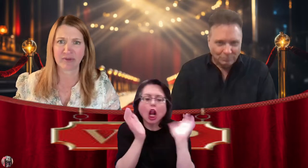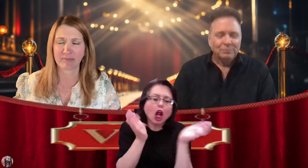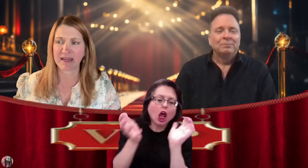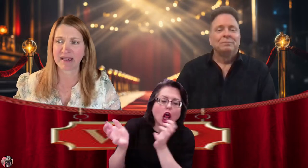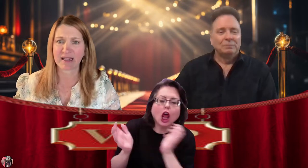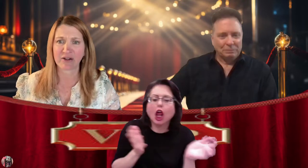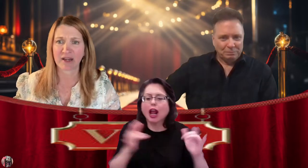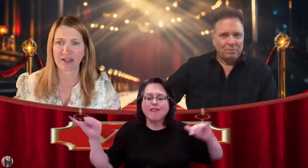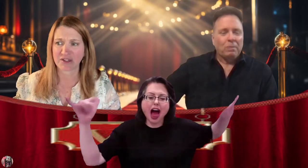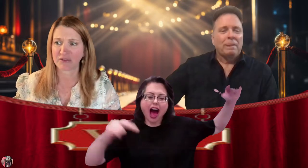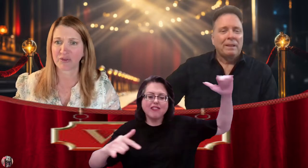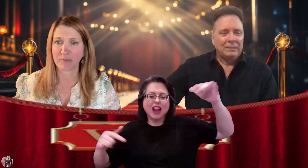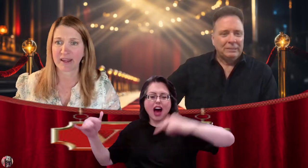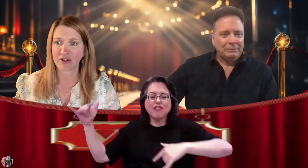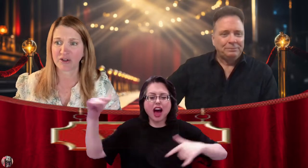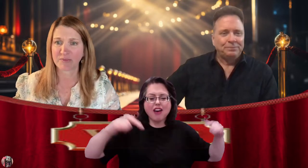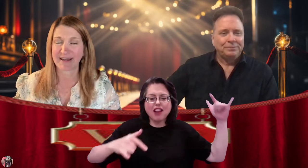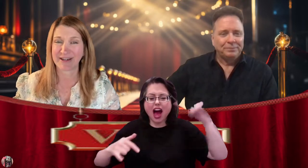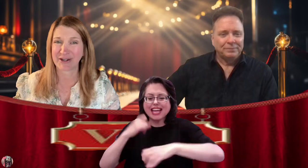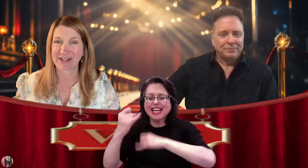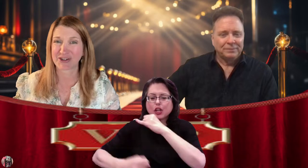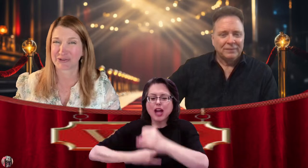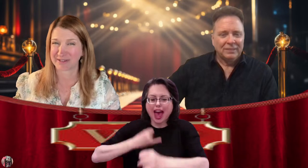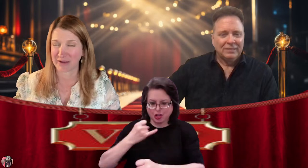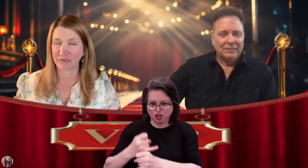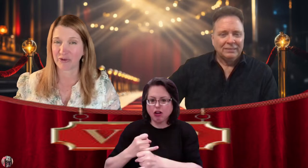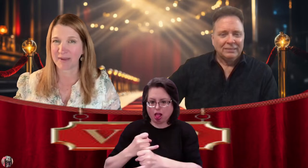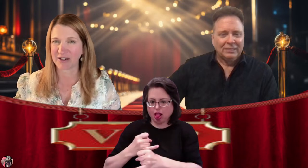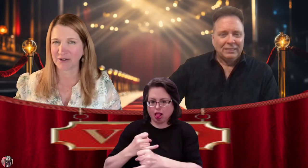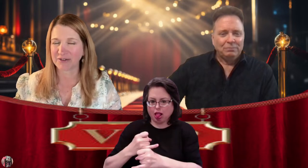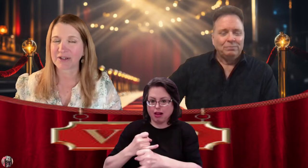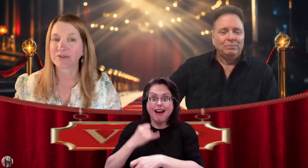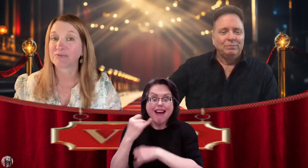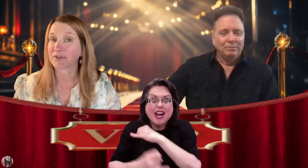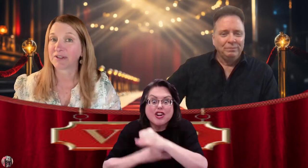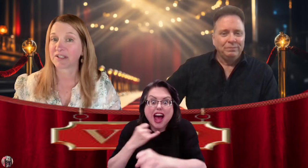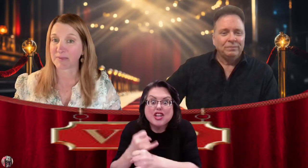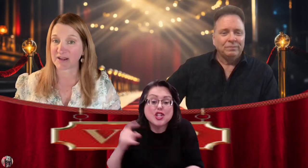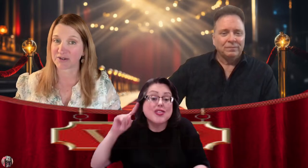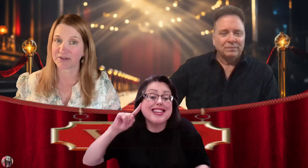meeting international filmmakers. But international deaf filmmakers is really special.